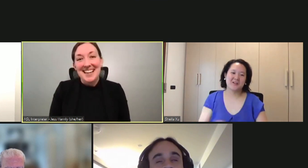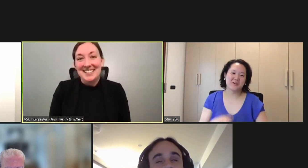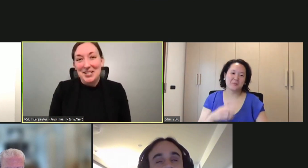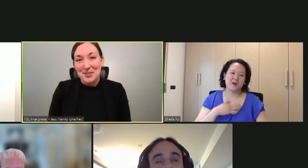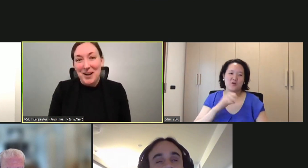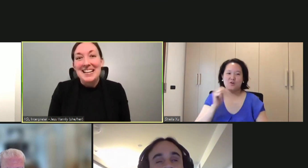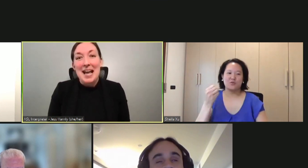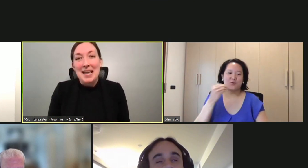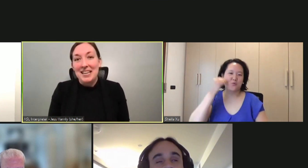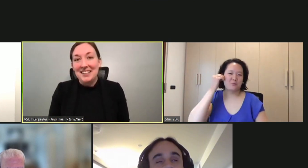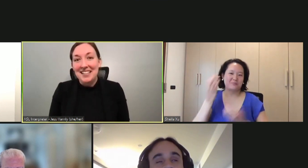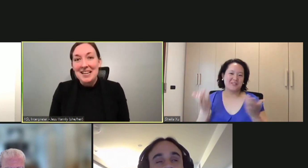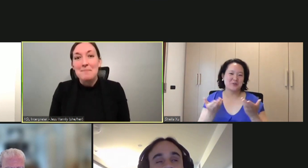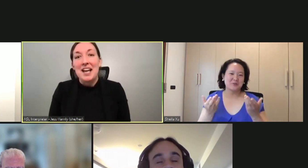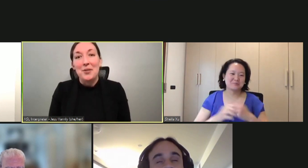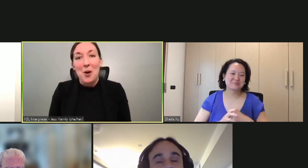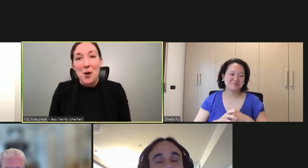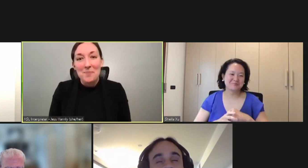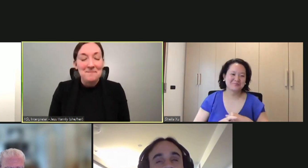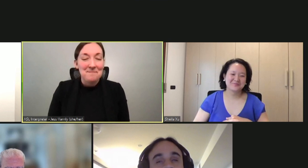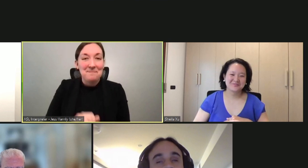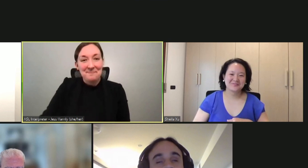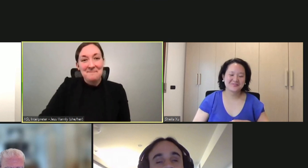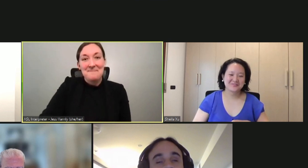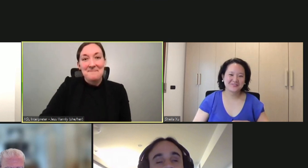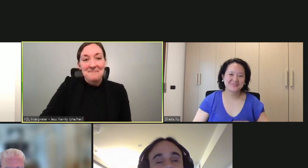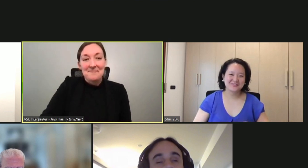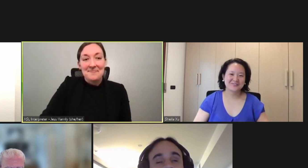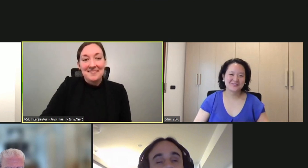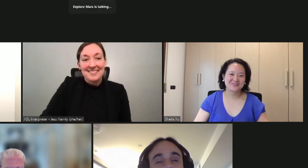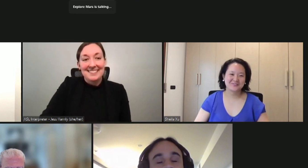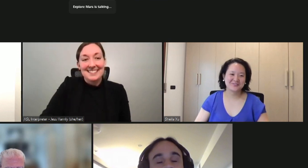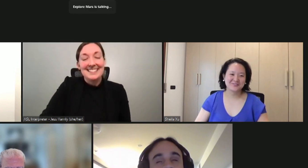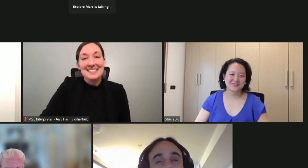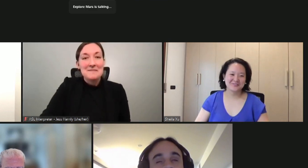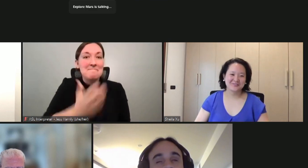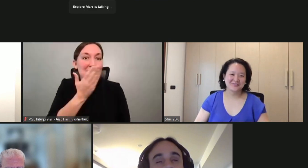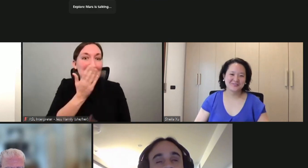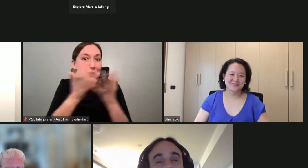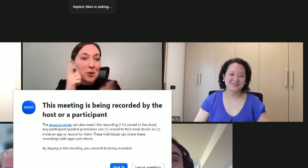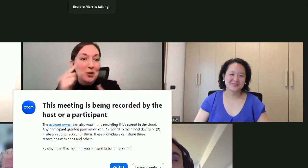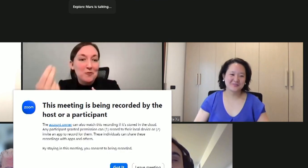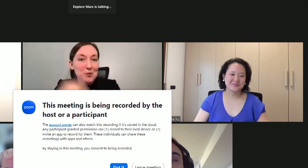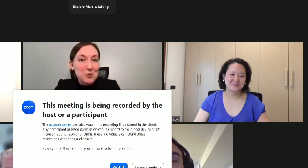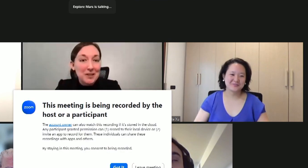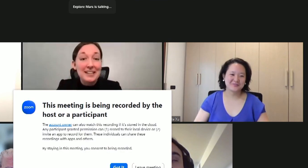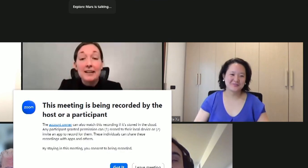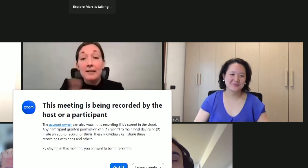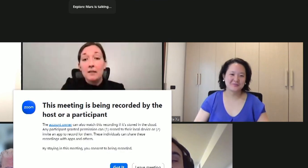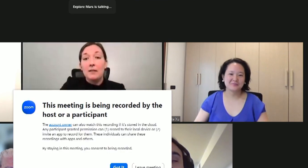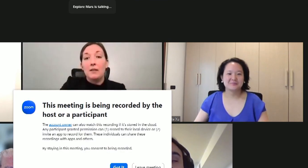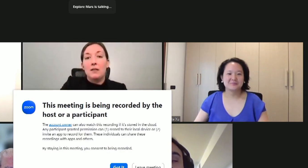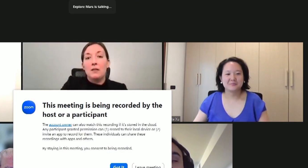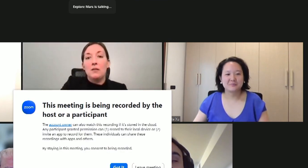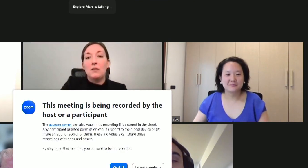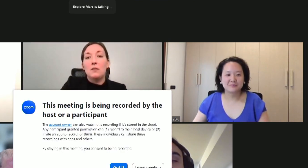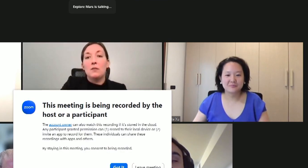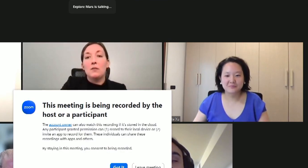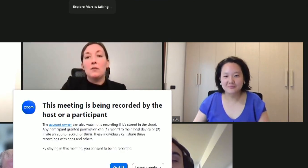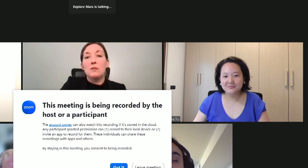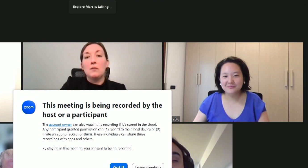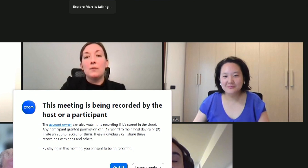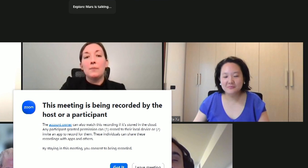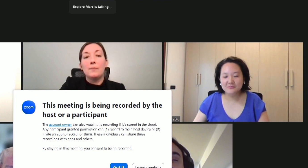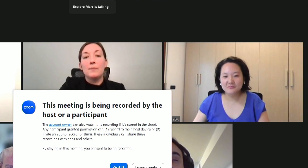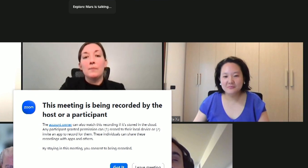Yes. Yes, that's right. I am Italy, my other home. Thank you so much for joining us. And am I, do I remember that- Recording in progress. That,